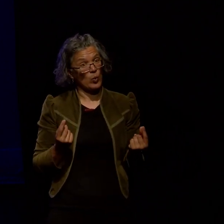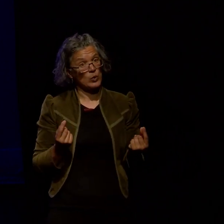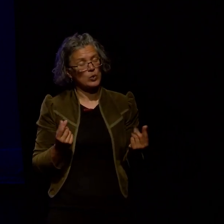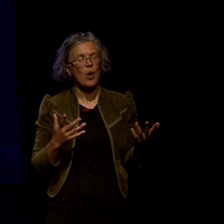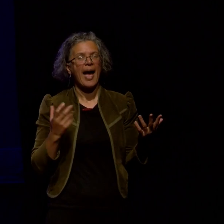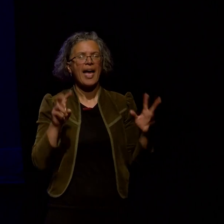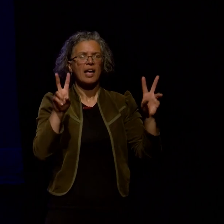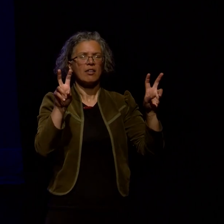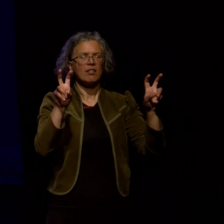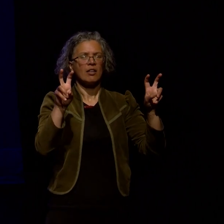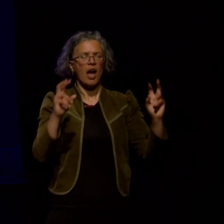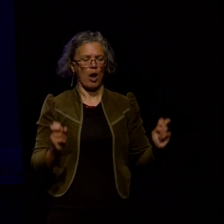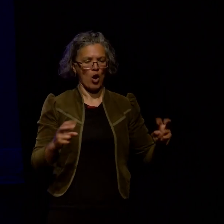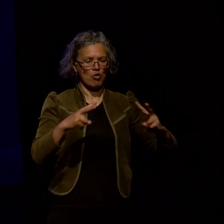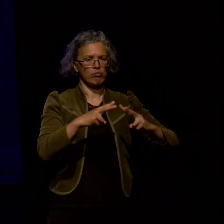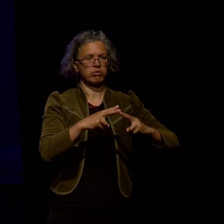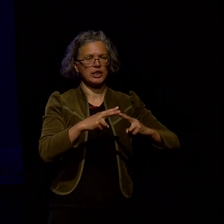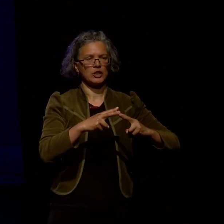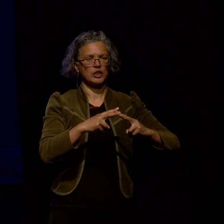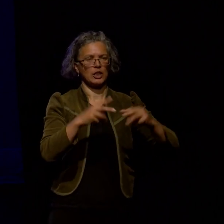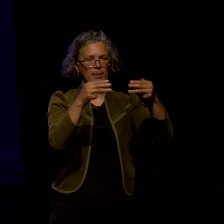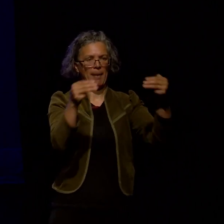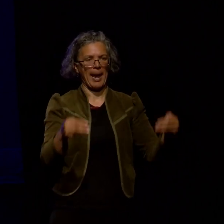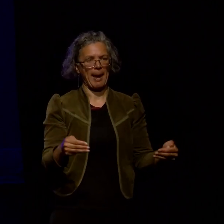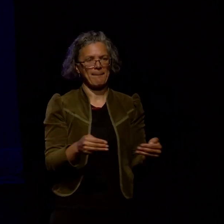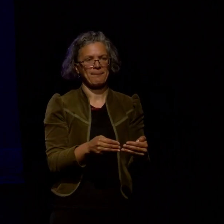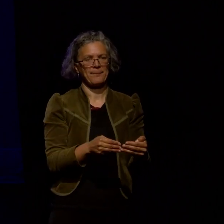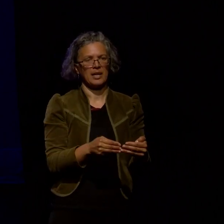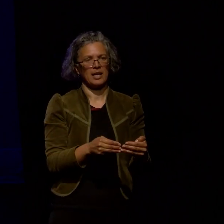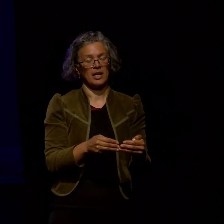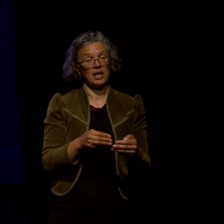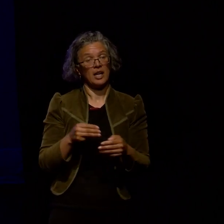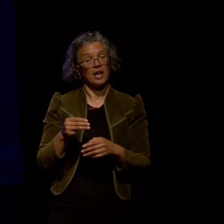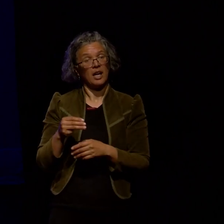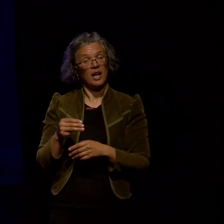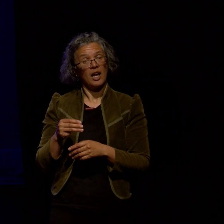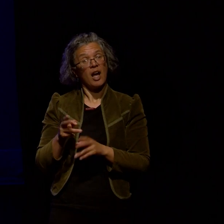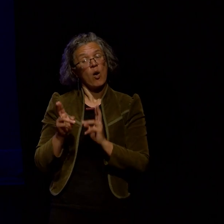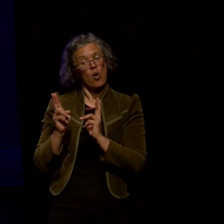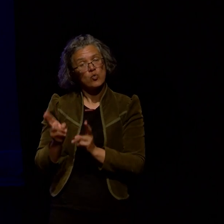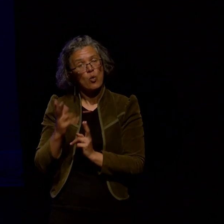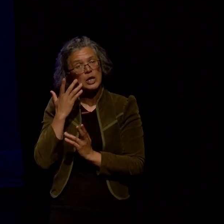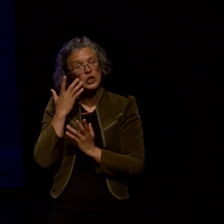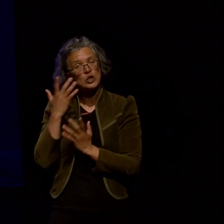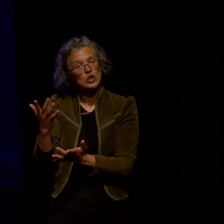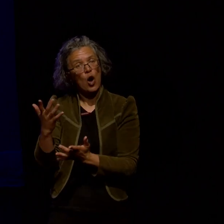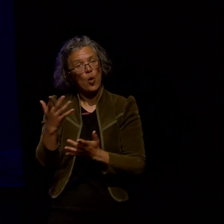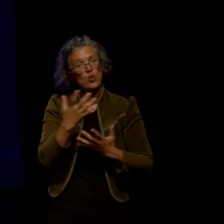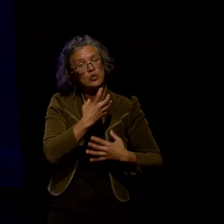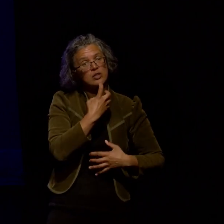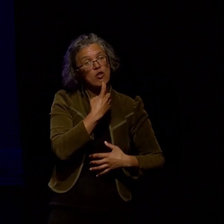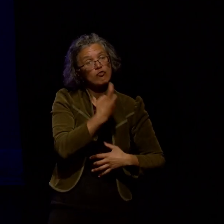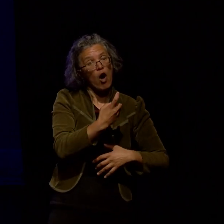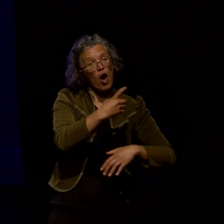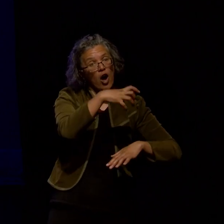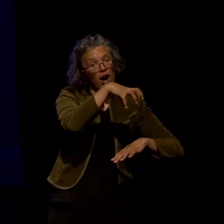map which instead of geology maps they normally combine together the age of a rock with how the